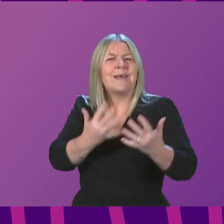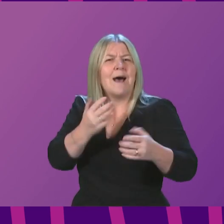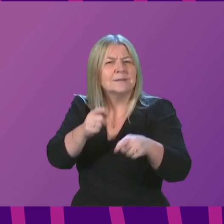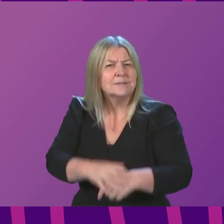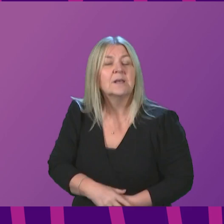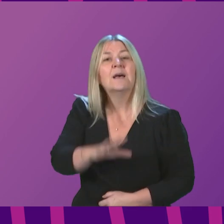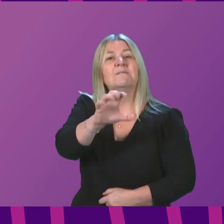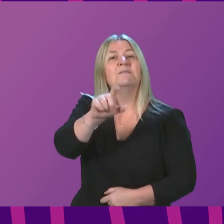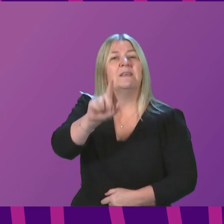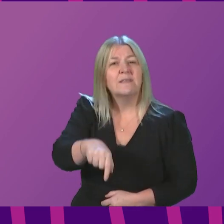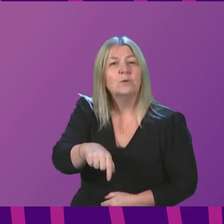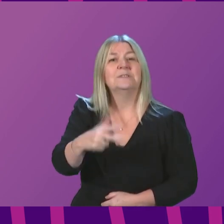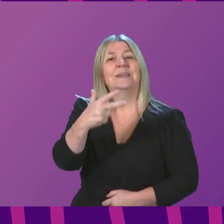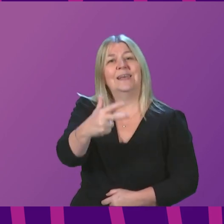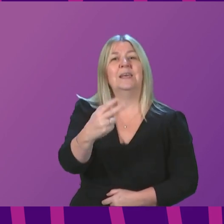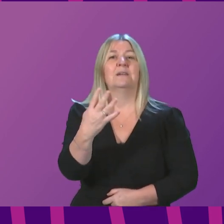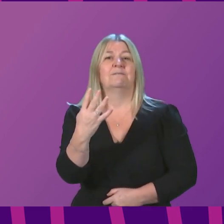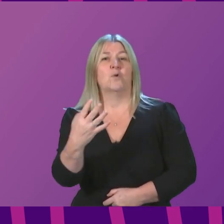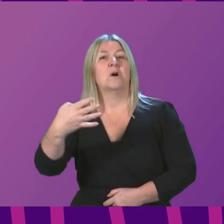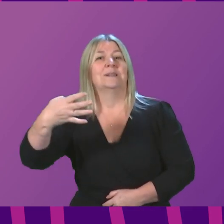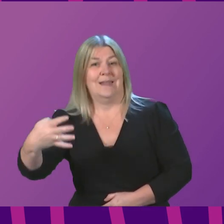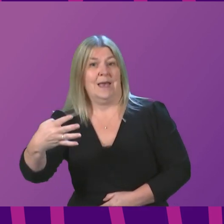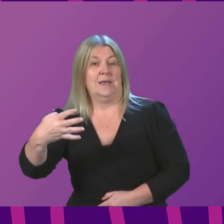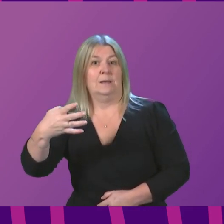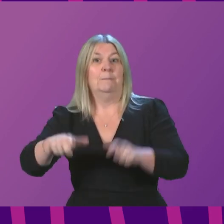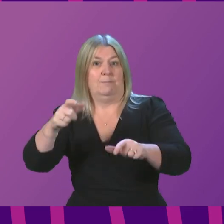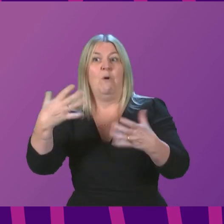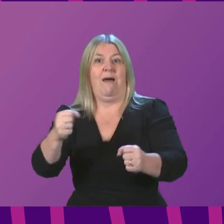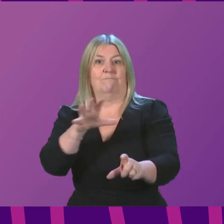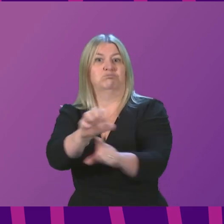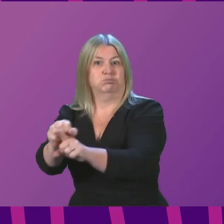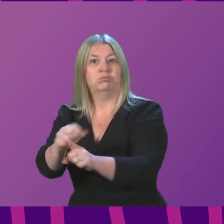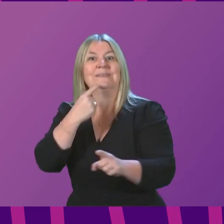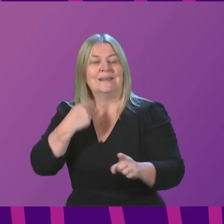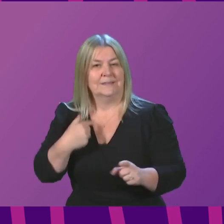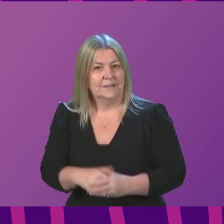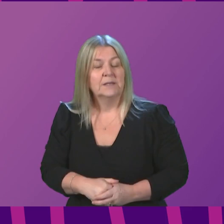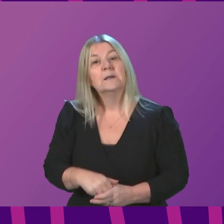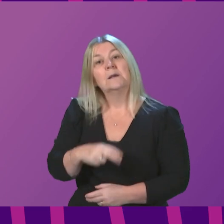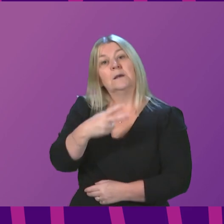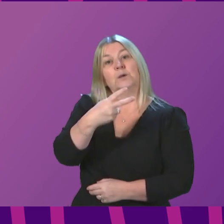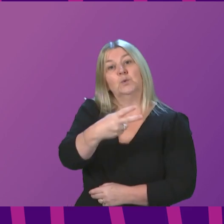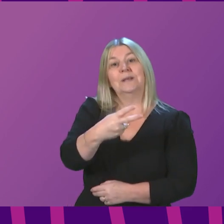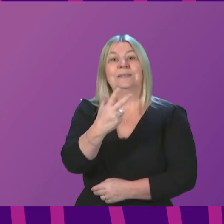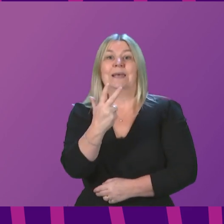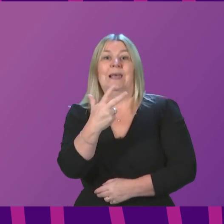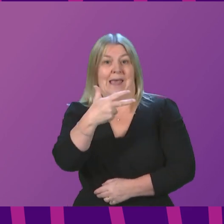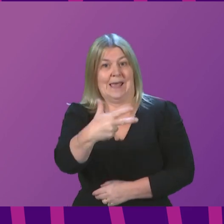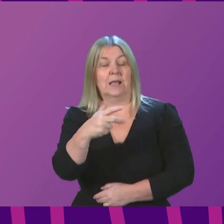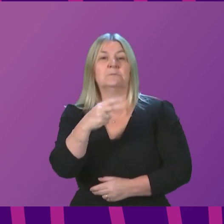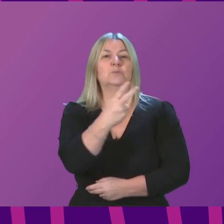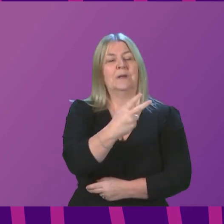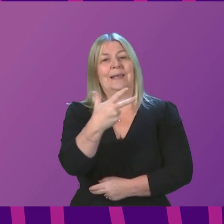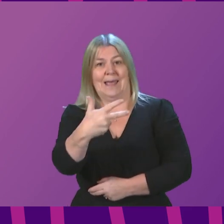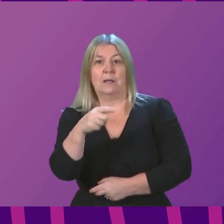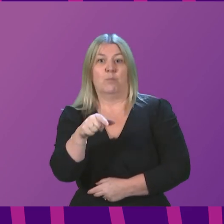15,849 positive cases were reported yesterday, and 28.9 per cent of